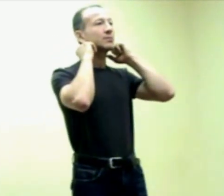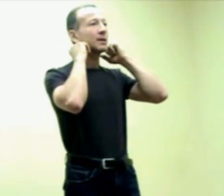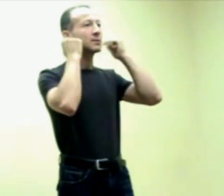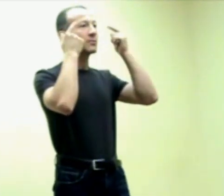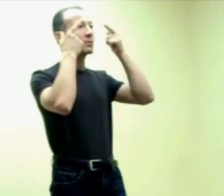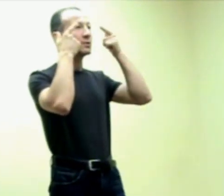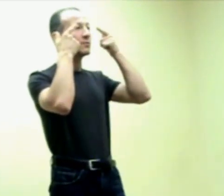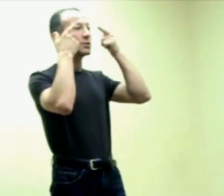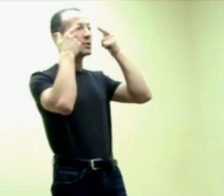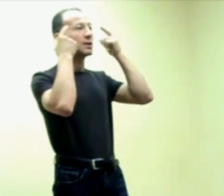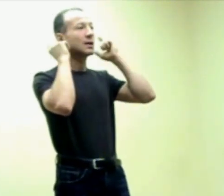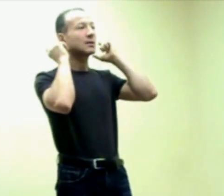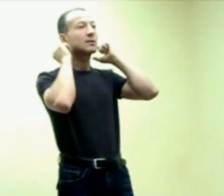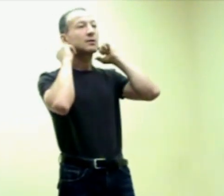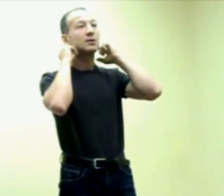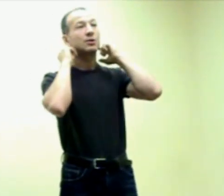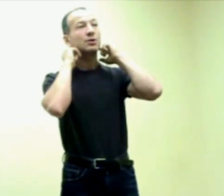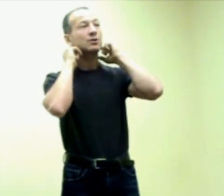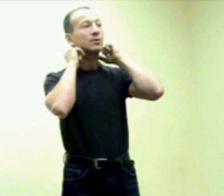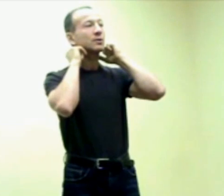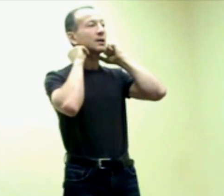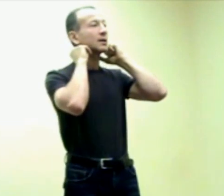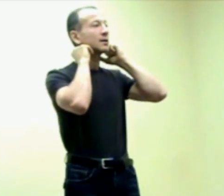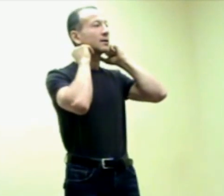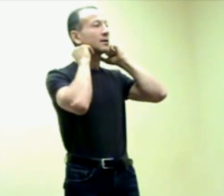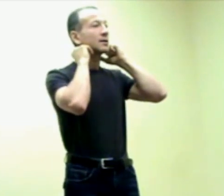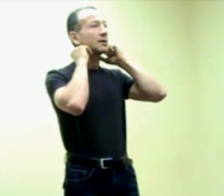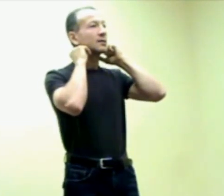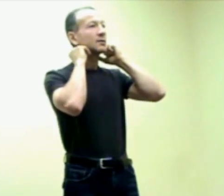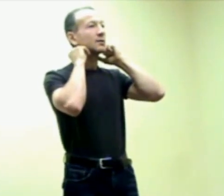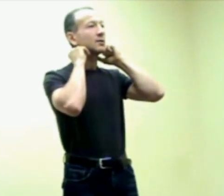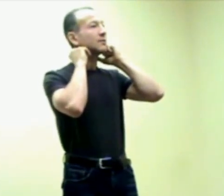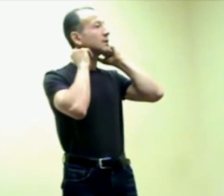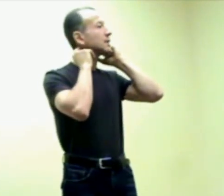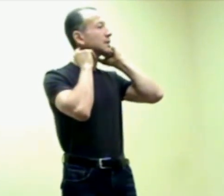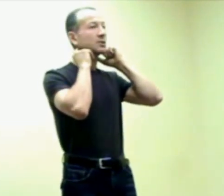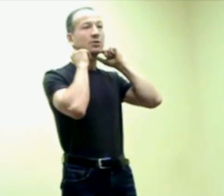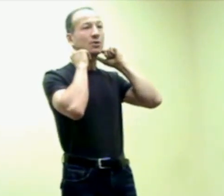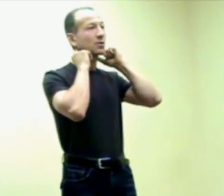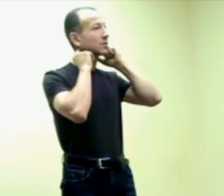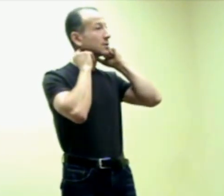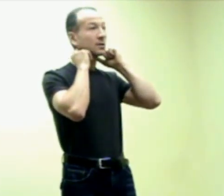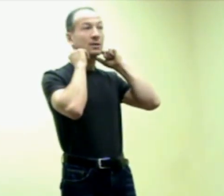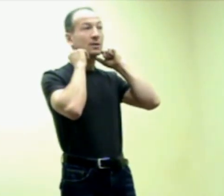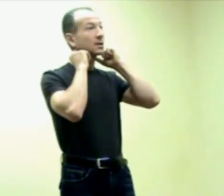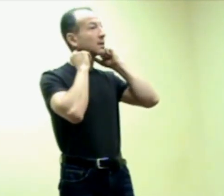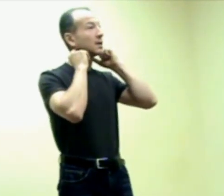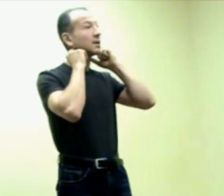responsible for his vision are in here, on the neck. So, if the neck is turned, then